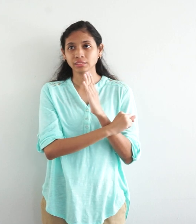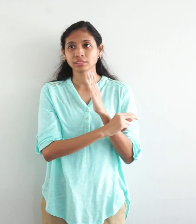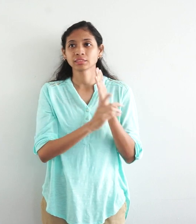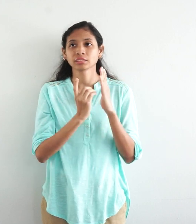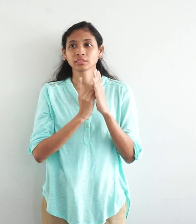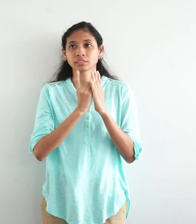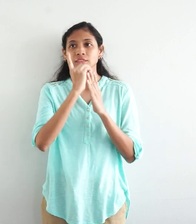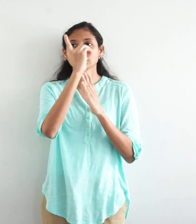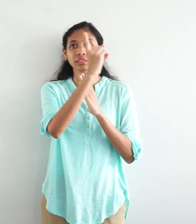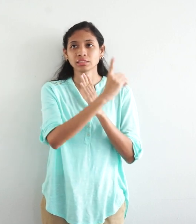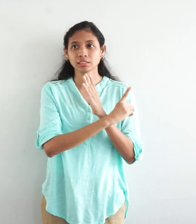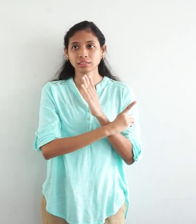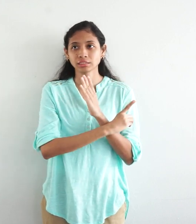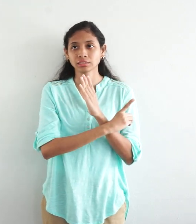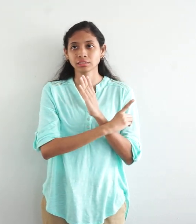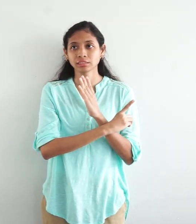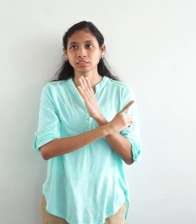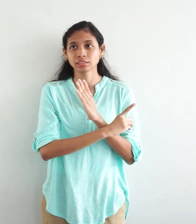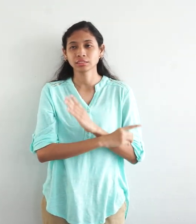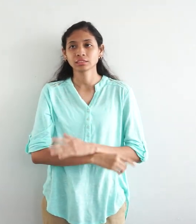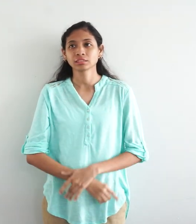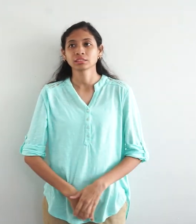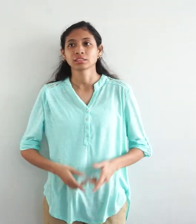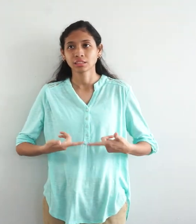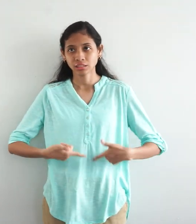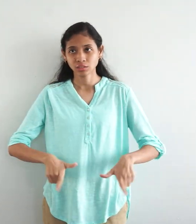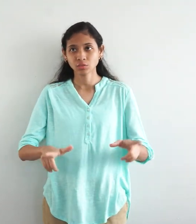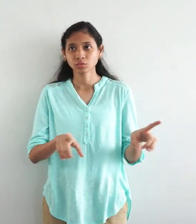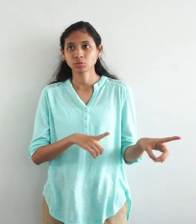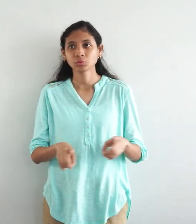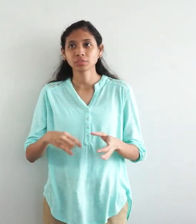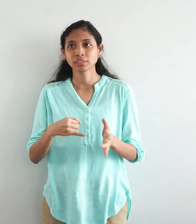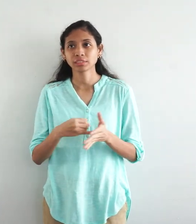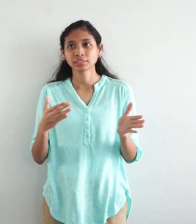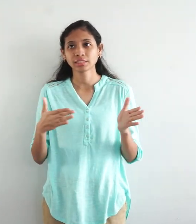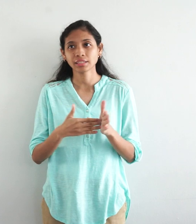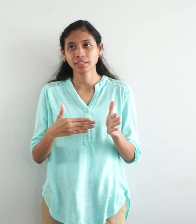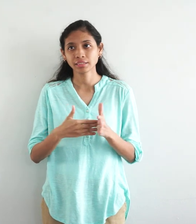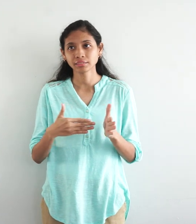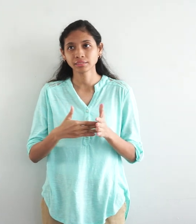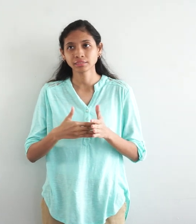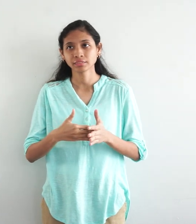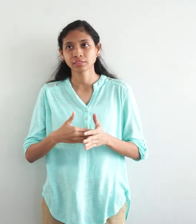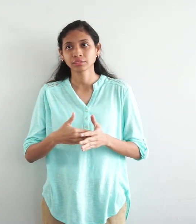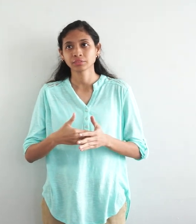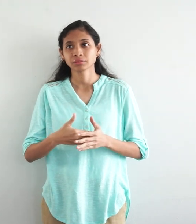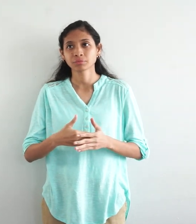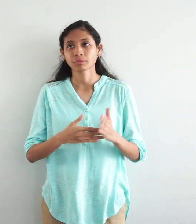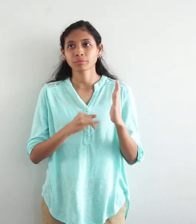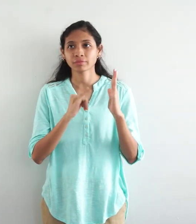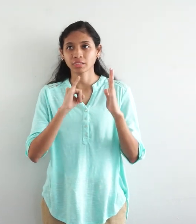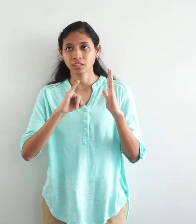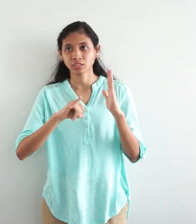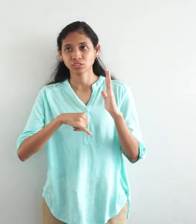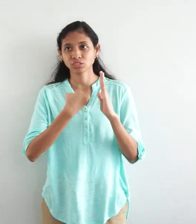December. Let's do it again. January,